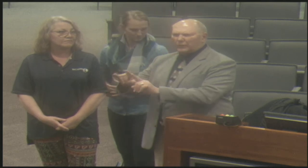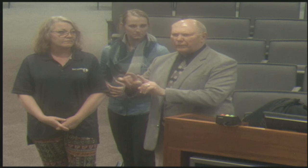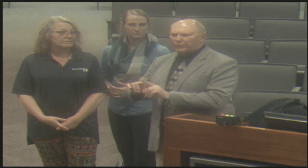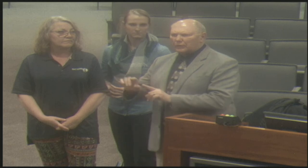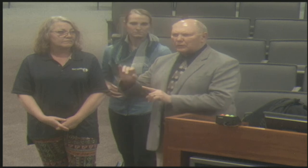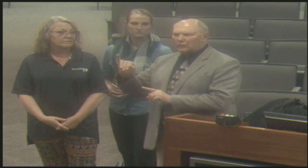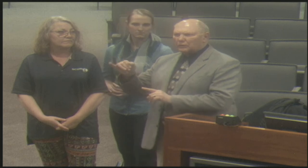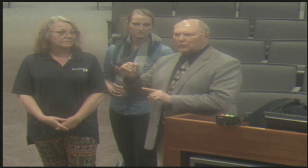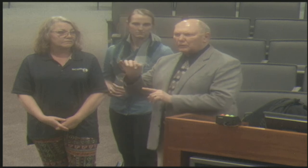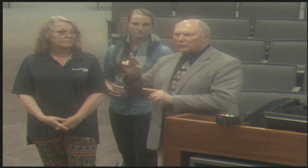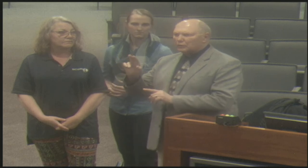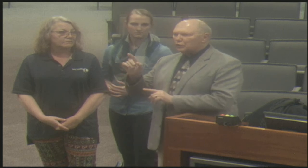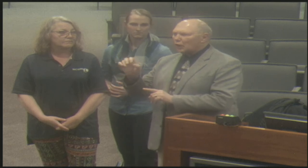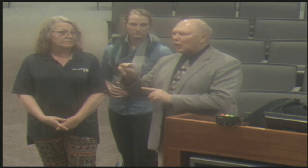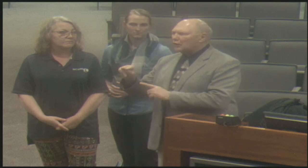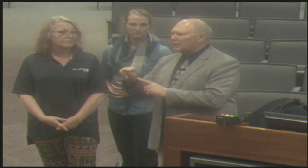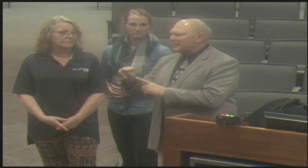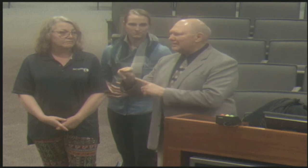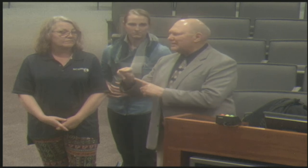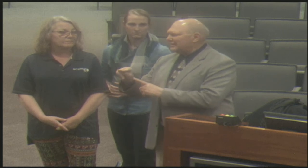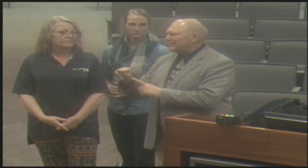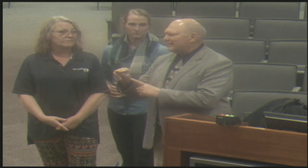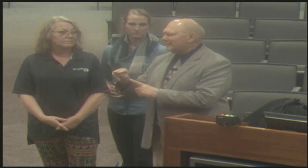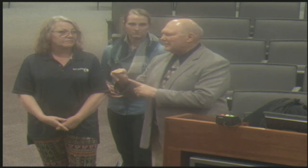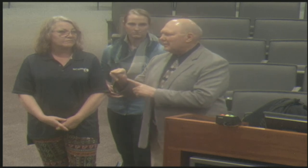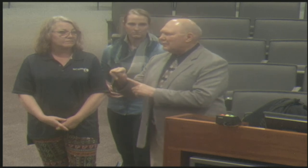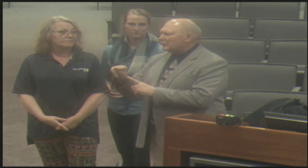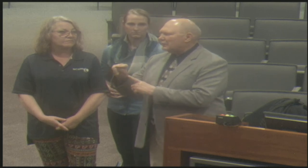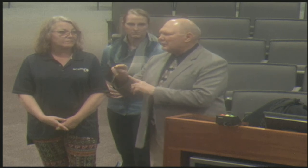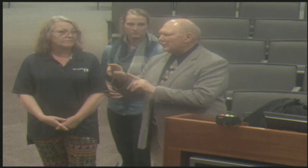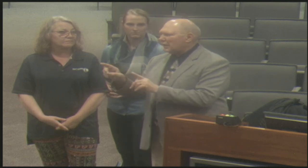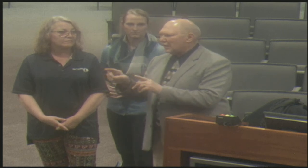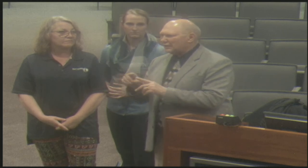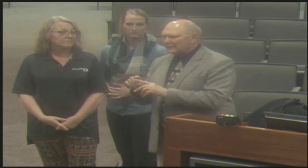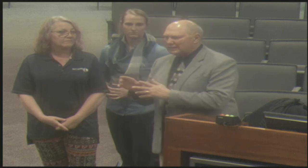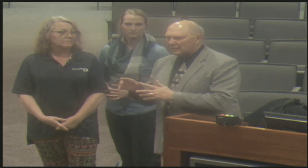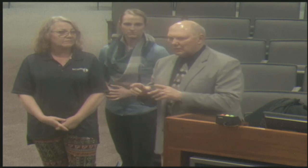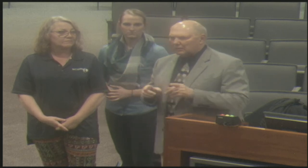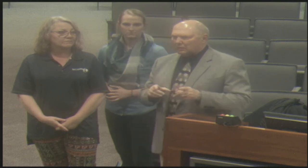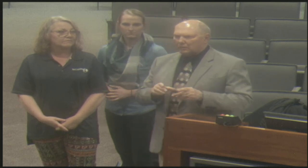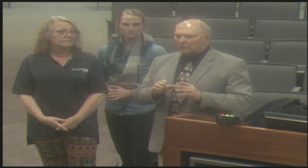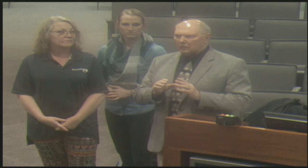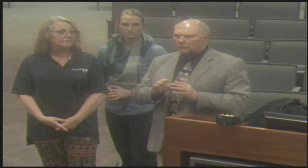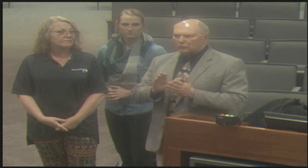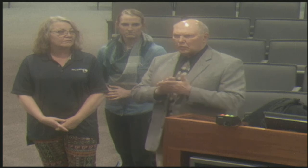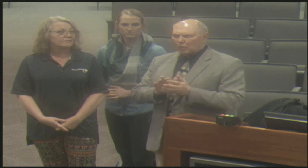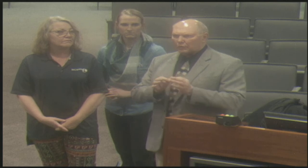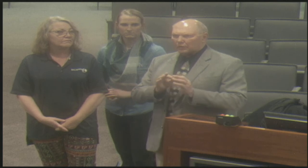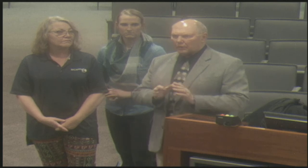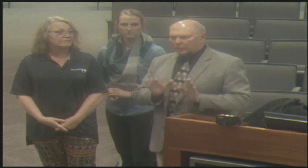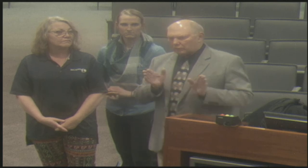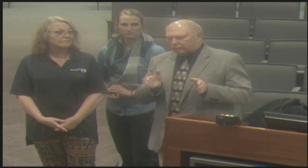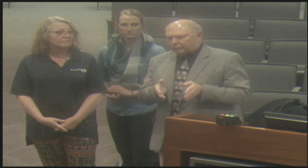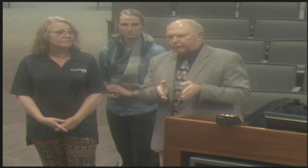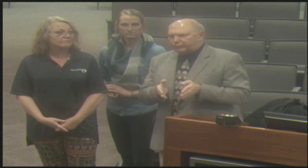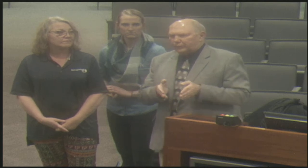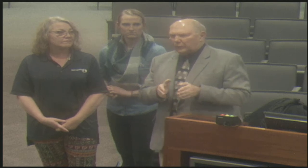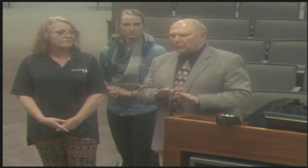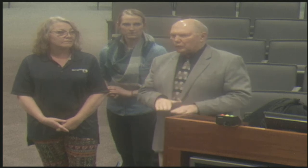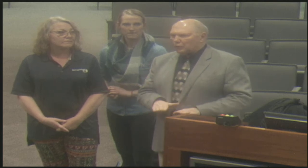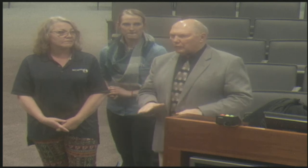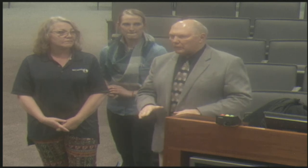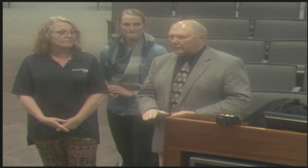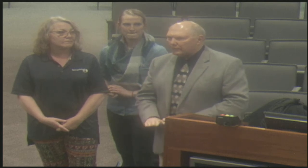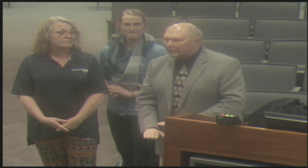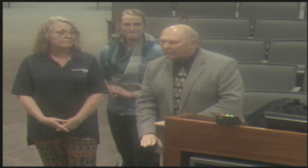mental health services interpreting. These are all, there's all different kinds of nuances and jargon that go into each of these types